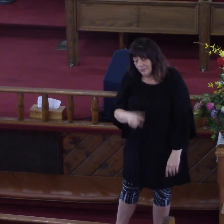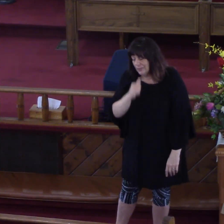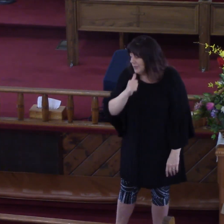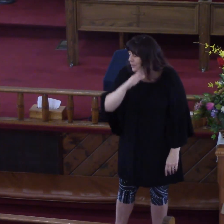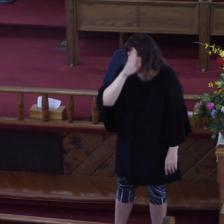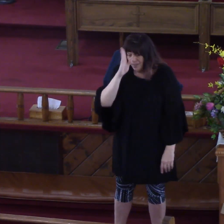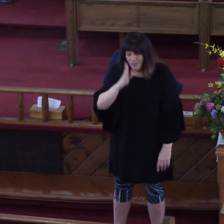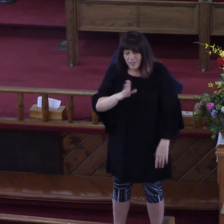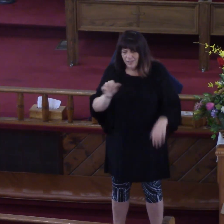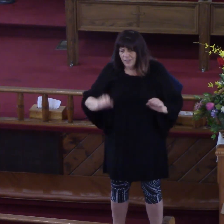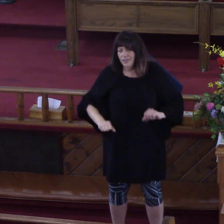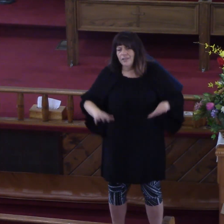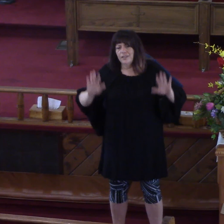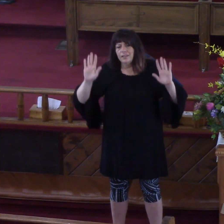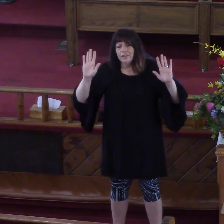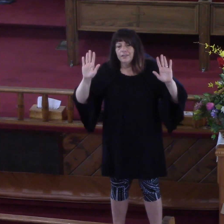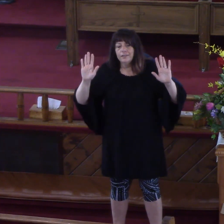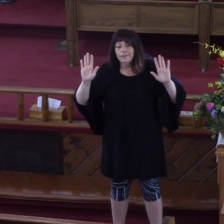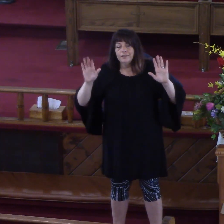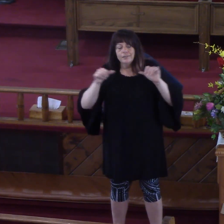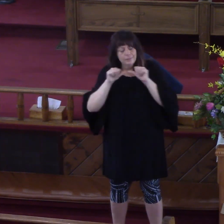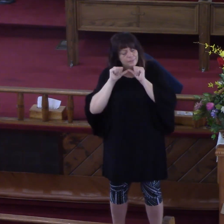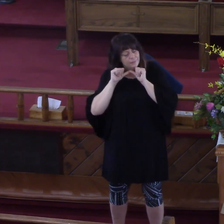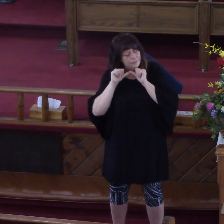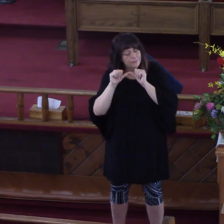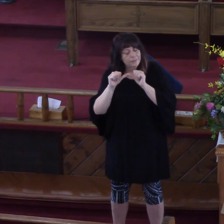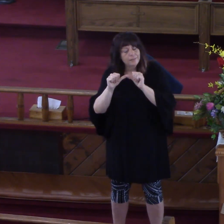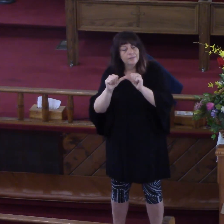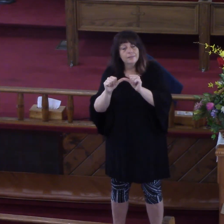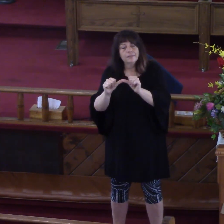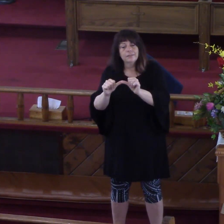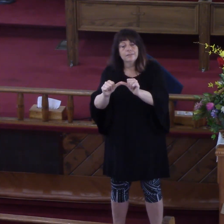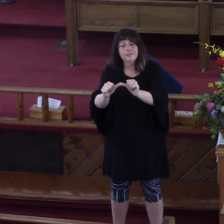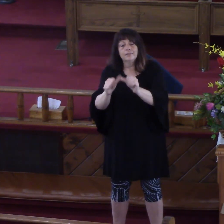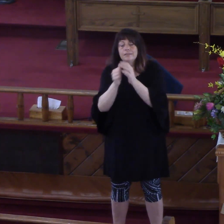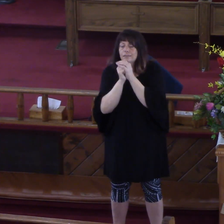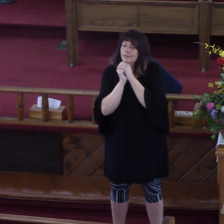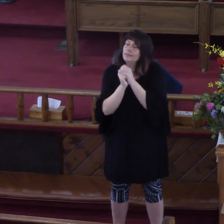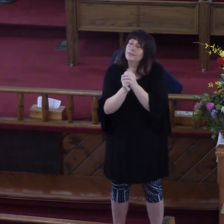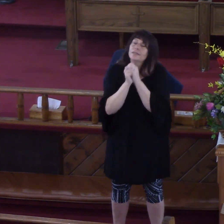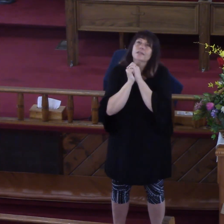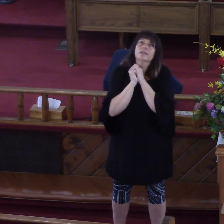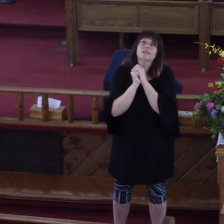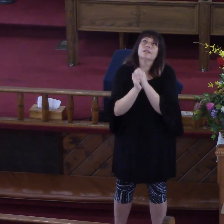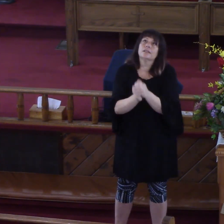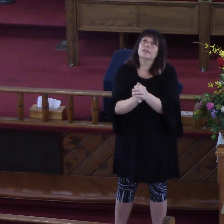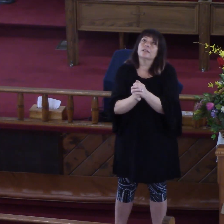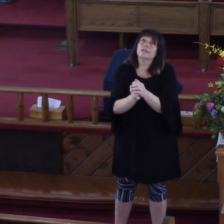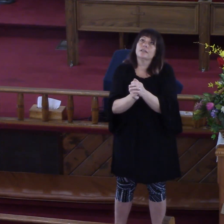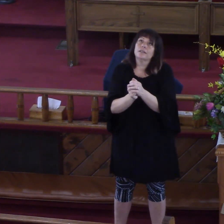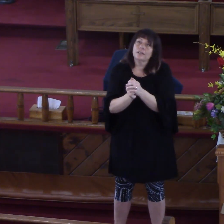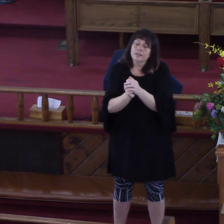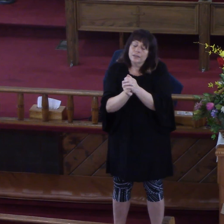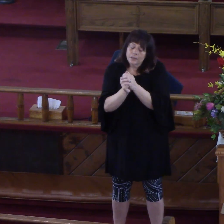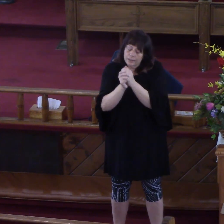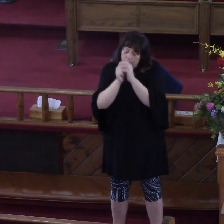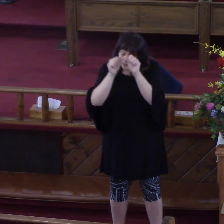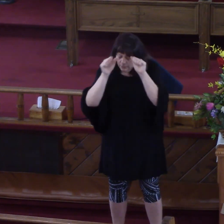ever give up Just pray, just pray